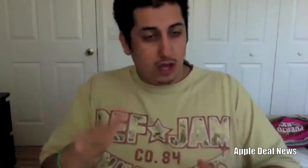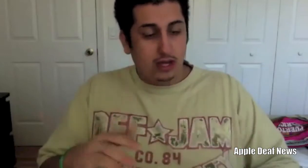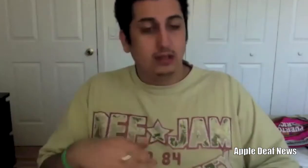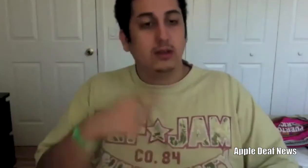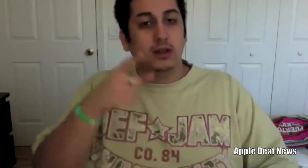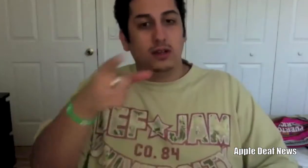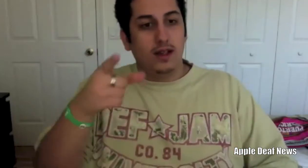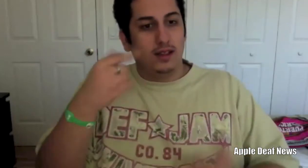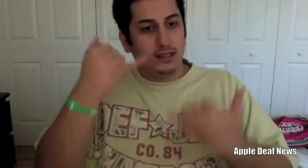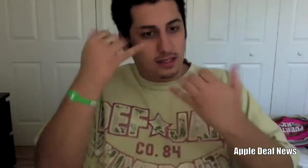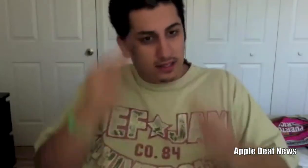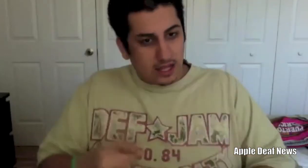done.